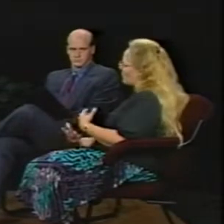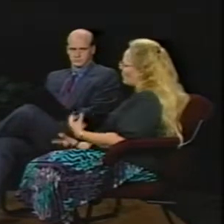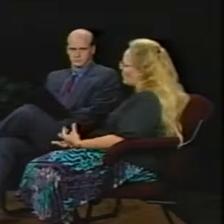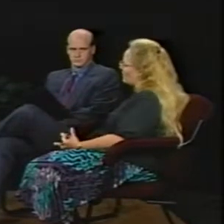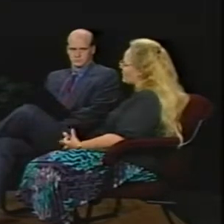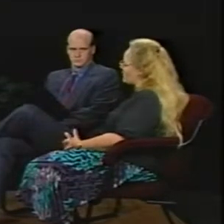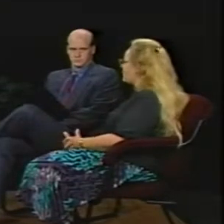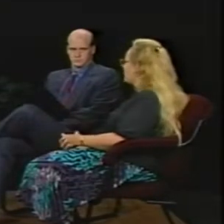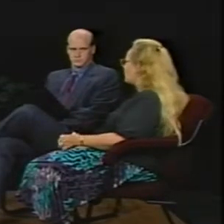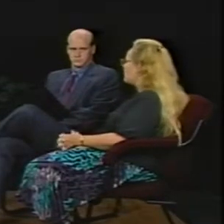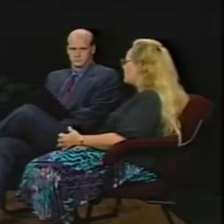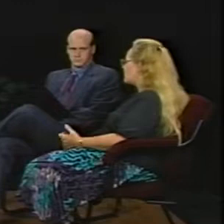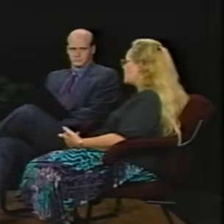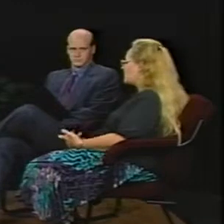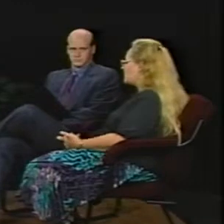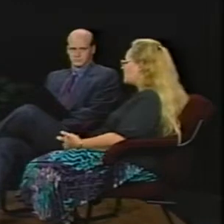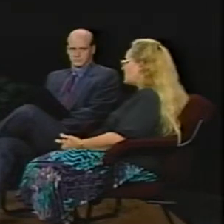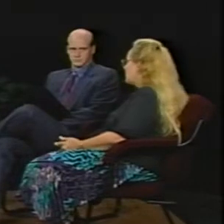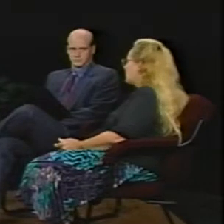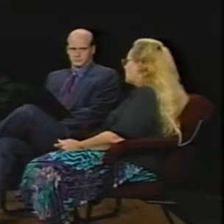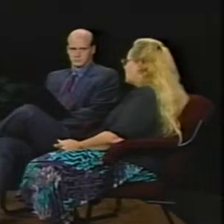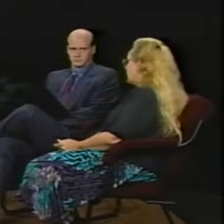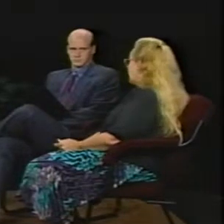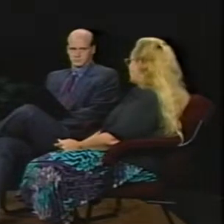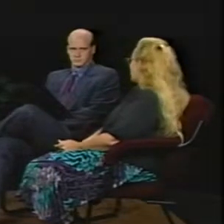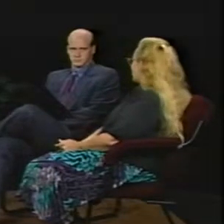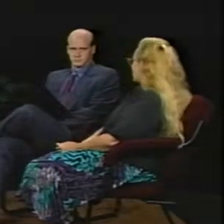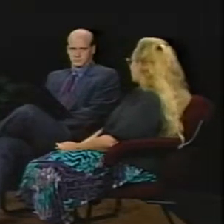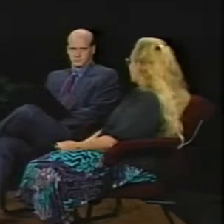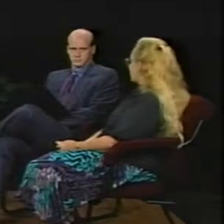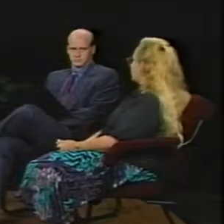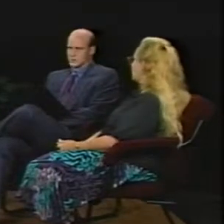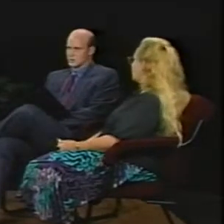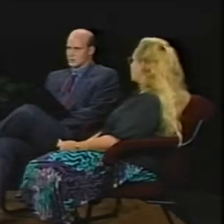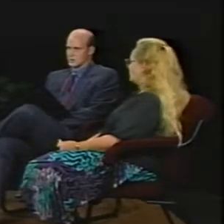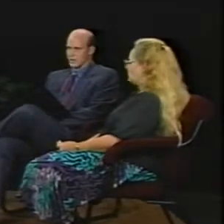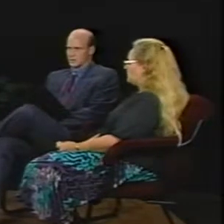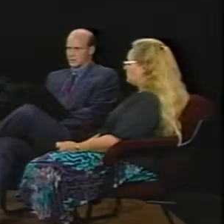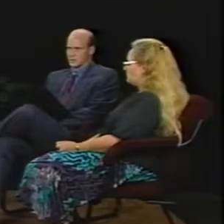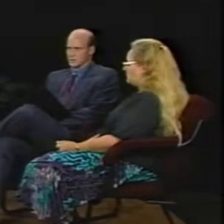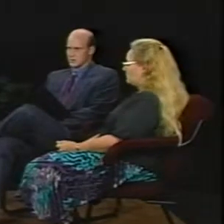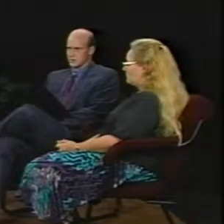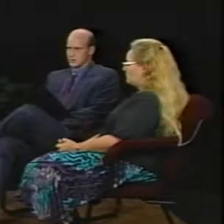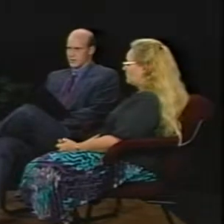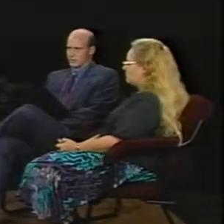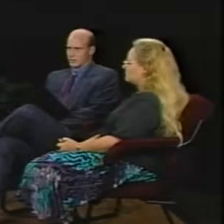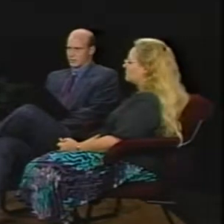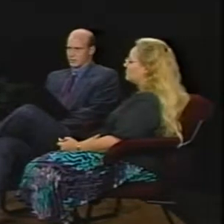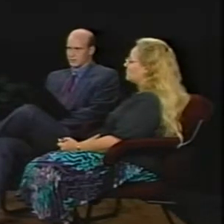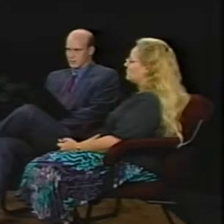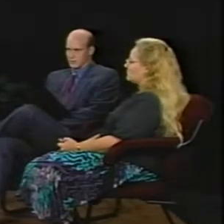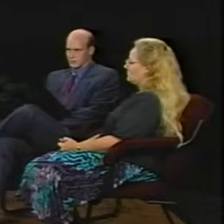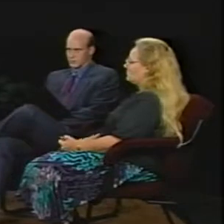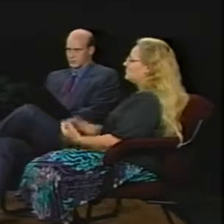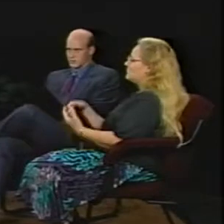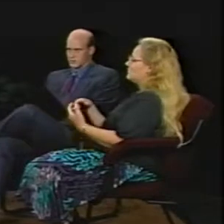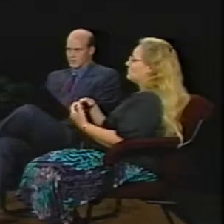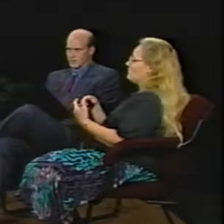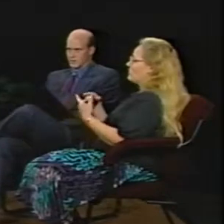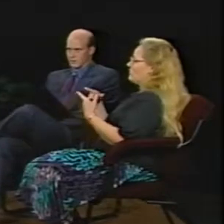we were more interested in our conversation, so I didn't notice anything. Did you see anyone else go into the bathroom or leave the bathroom during that time period?